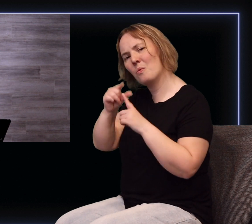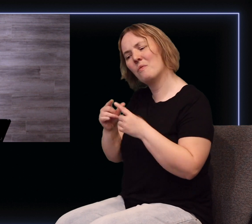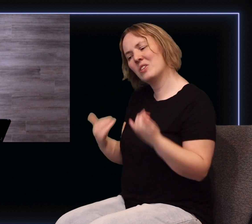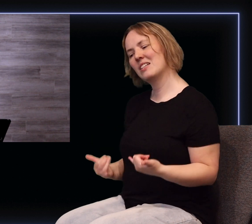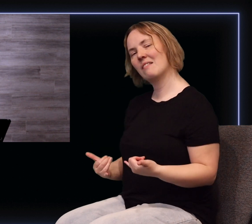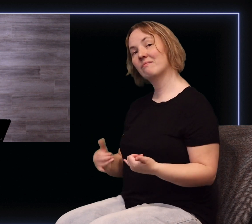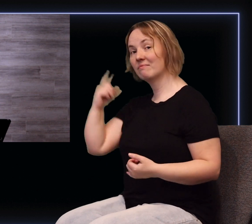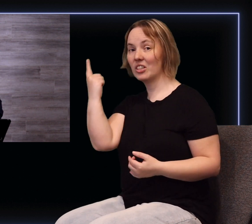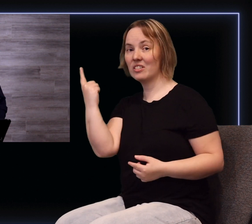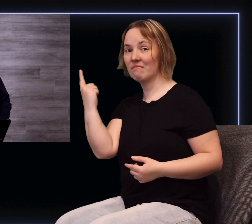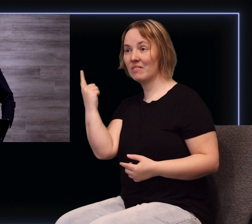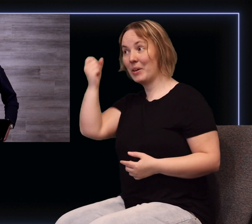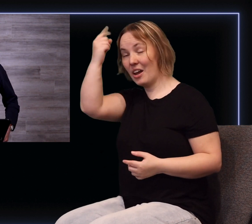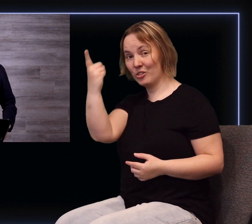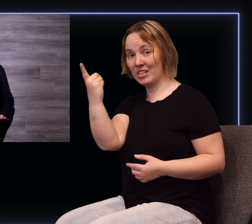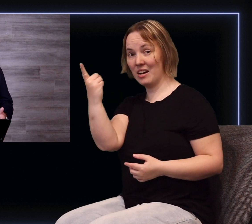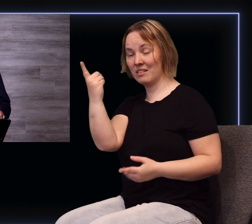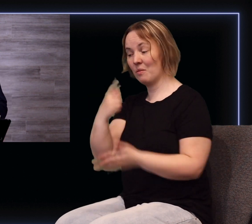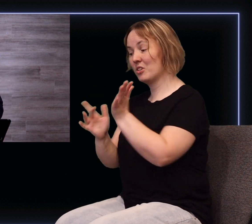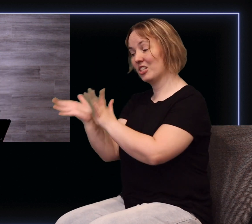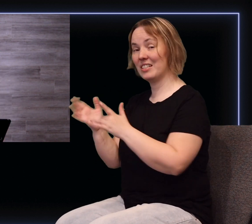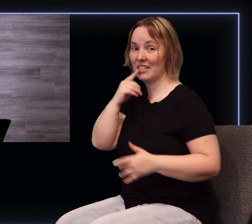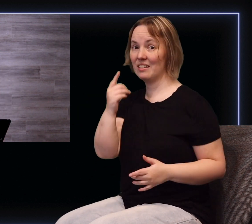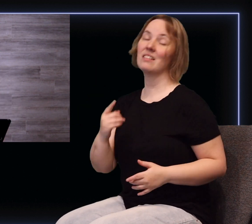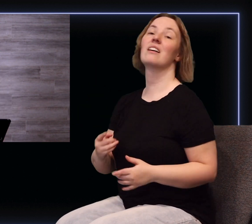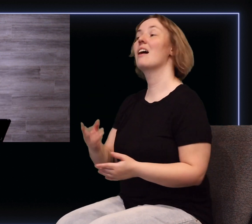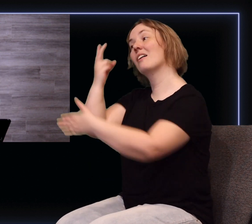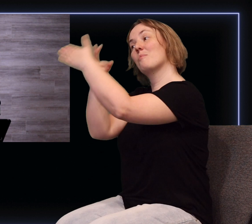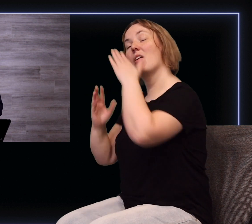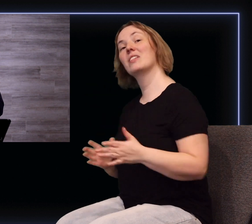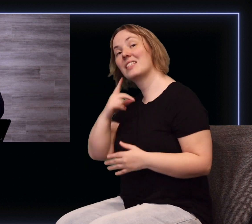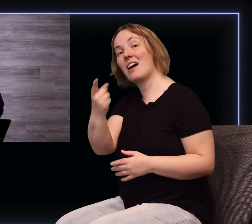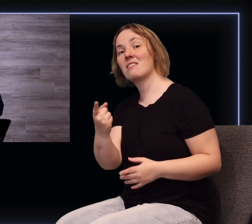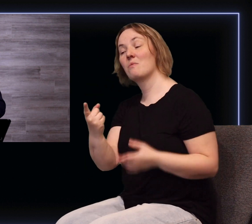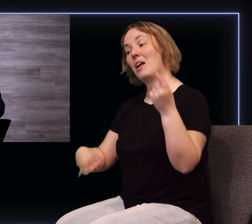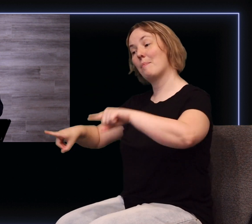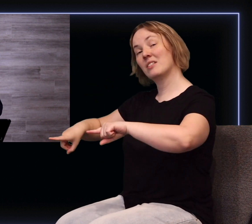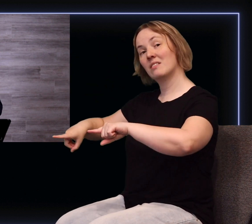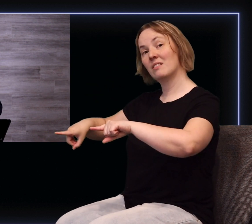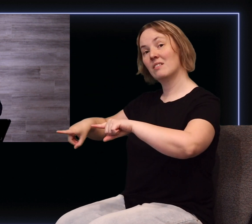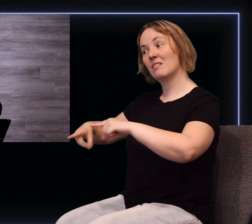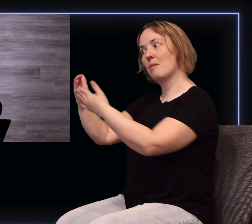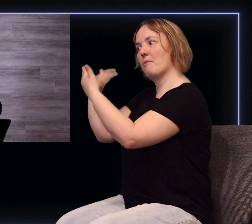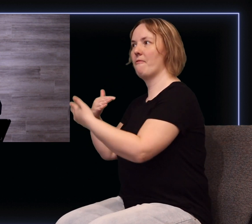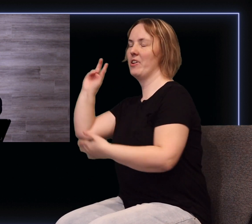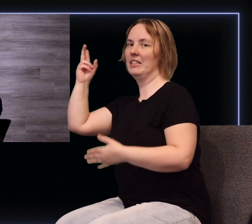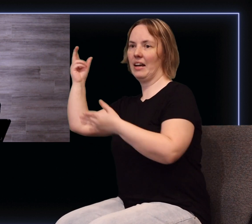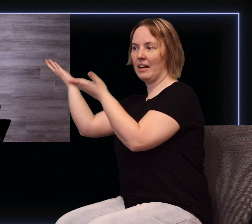First of all, that we recognize that what Jesus and the prophets said would happen before His second